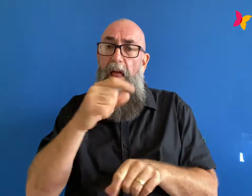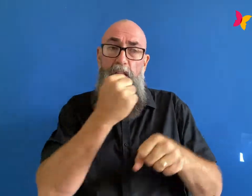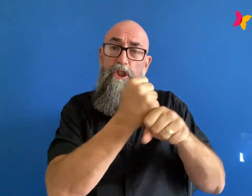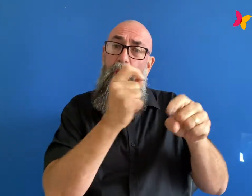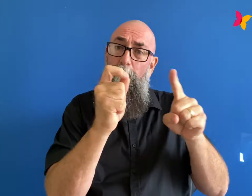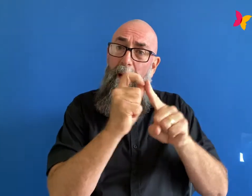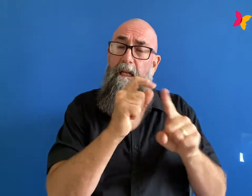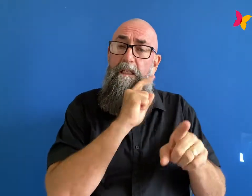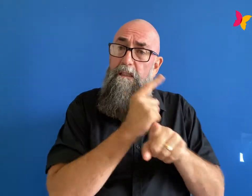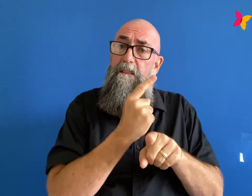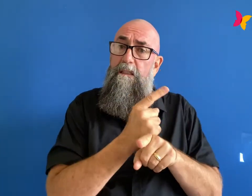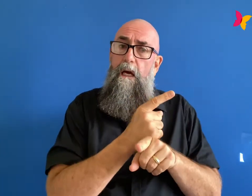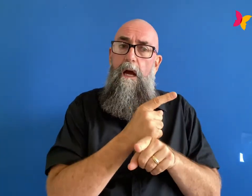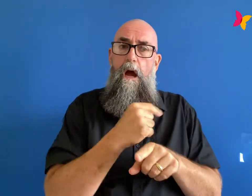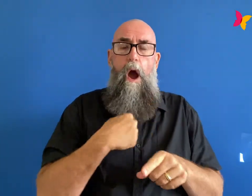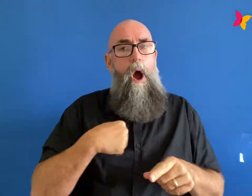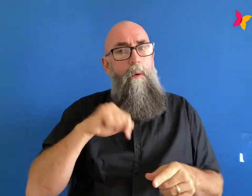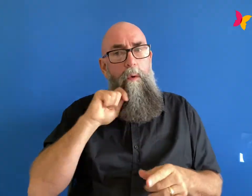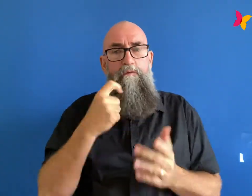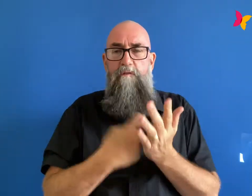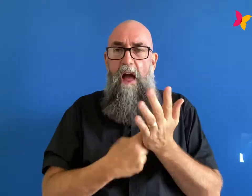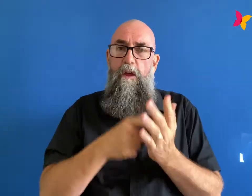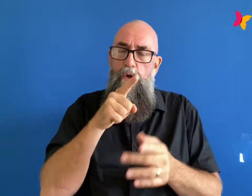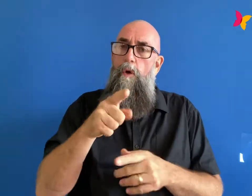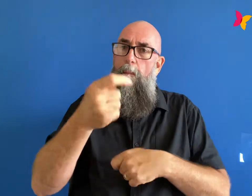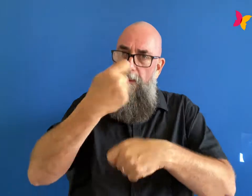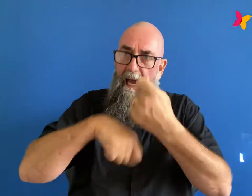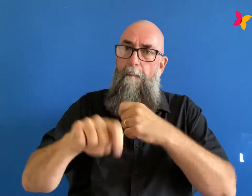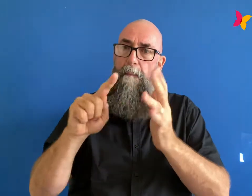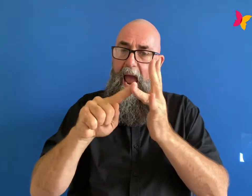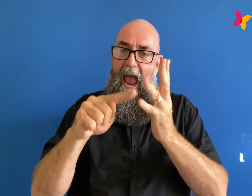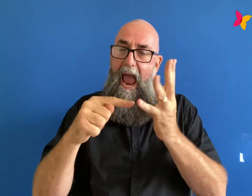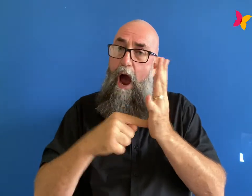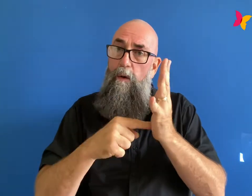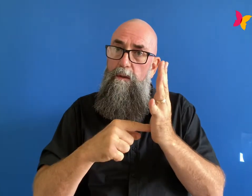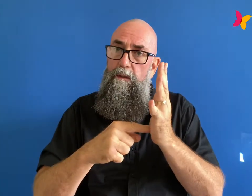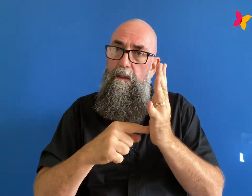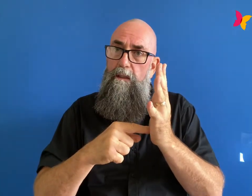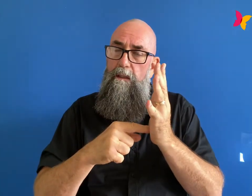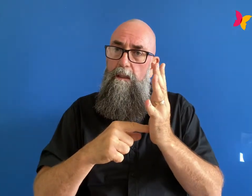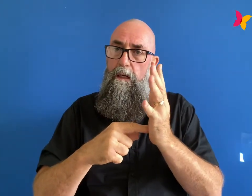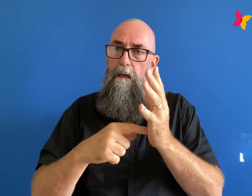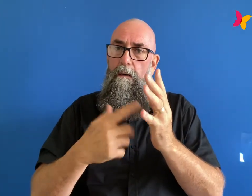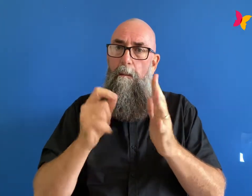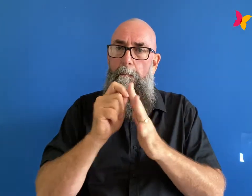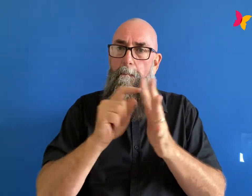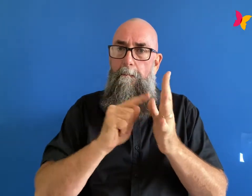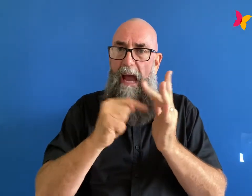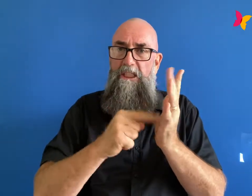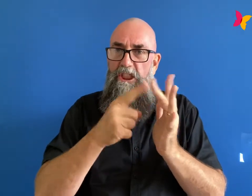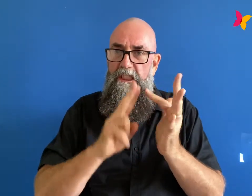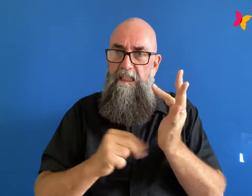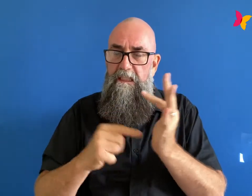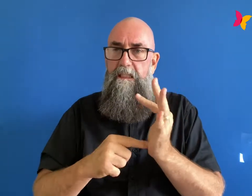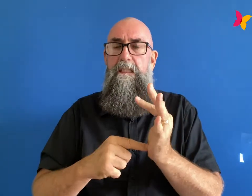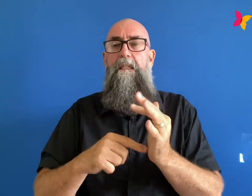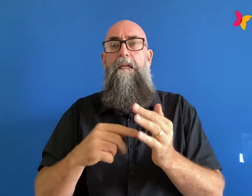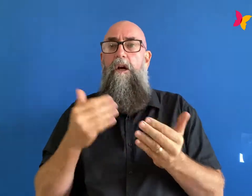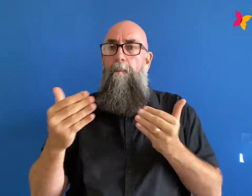rather you be an outpatient than an inpatient because i think it's going to be better for you mentally so home